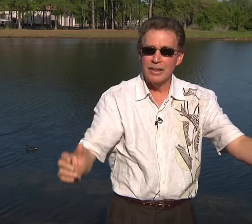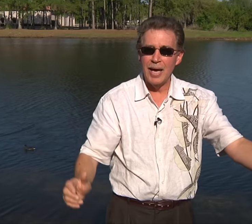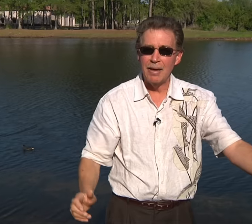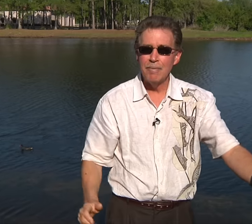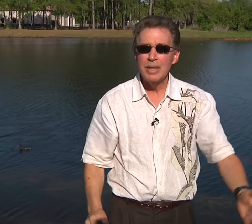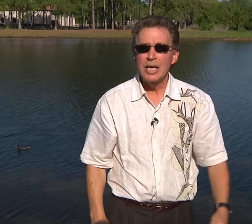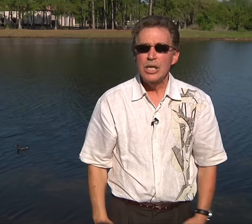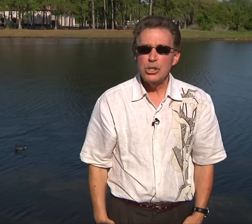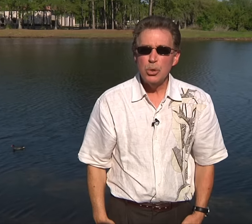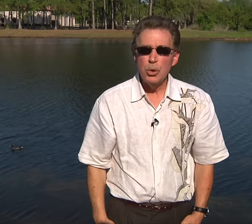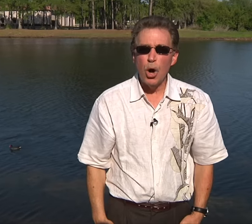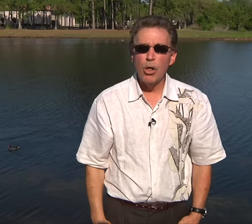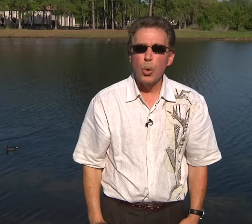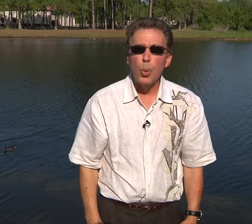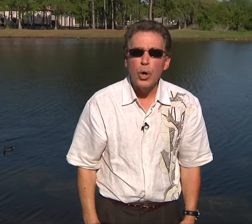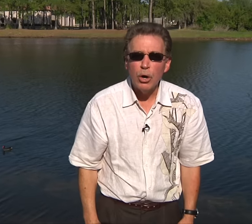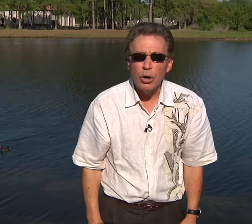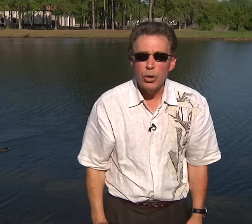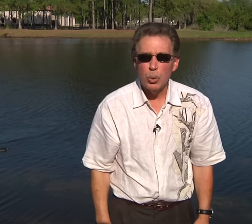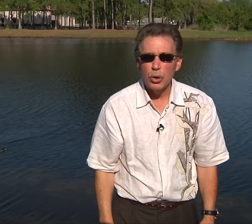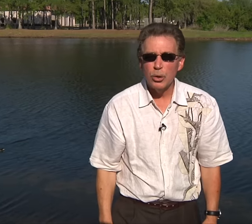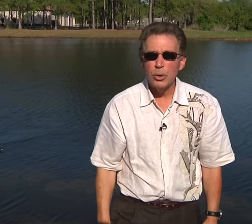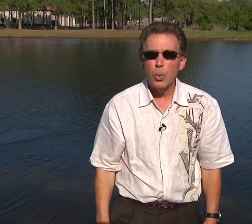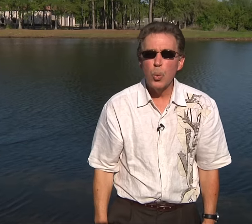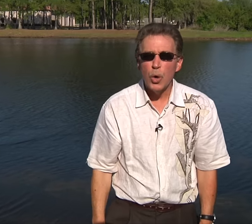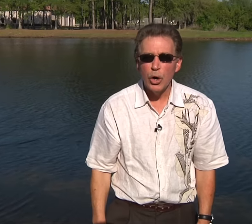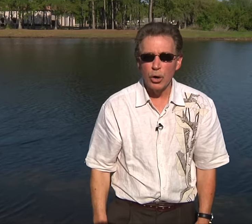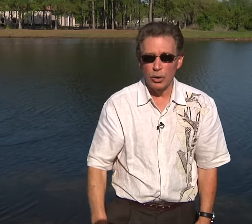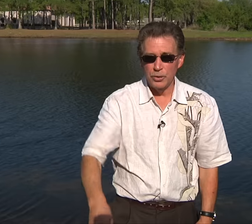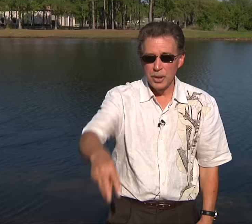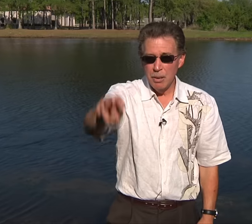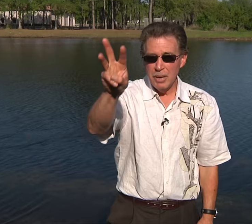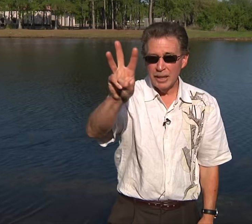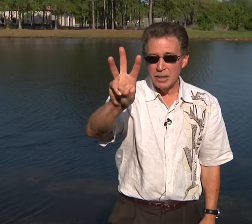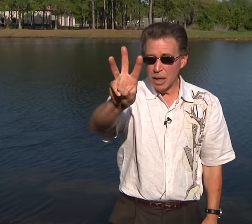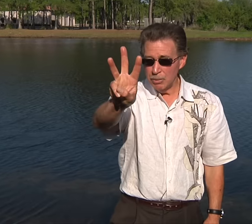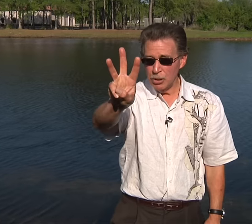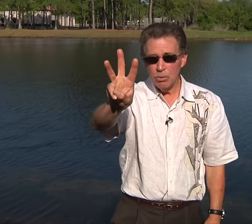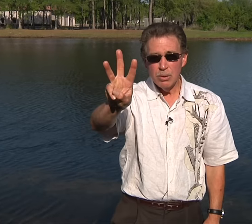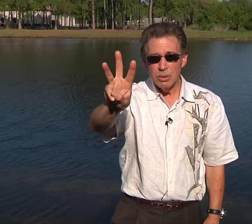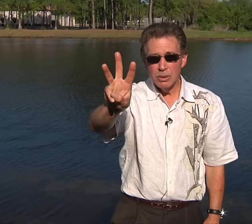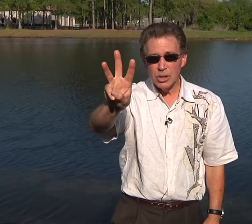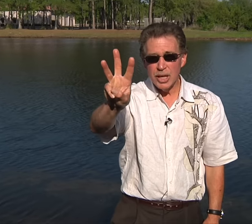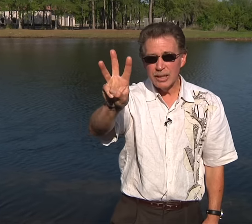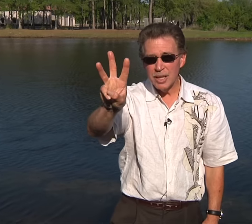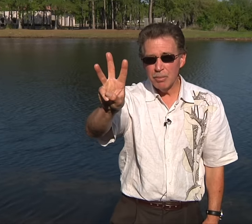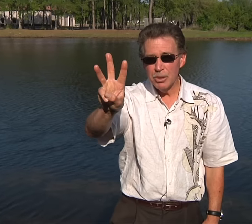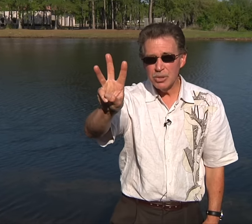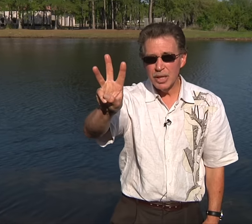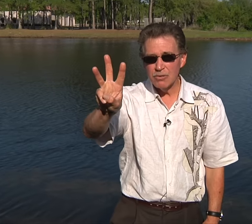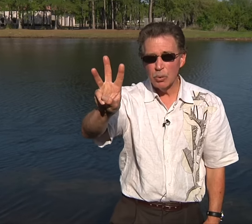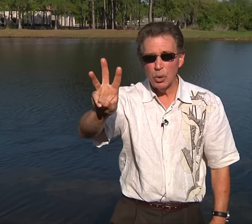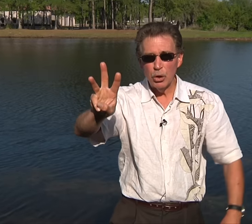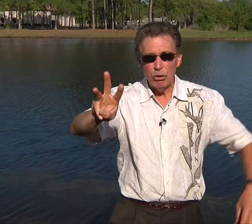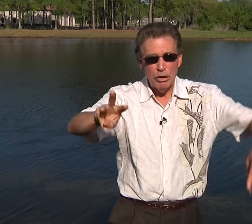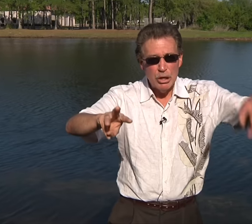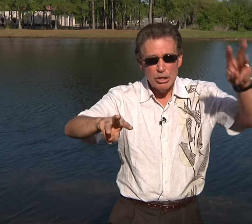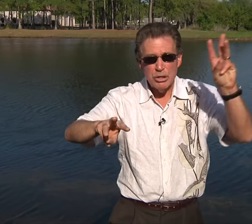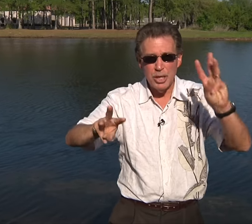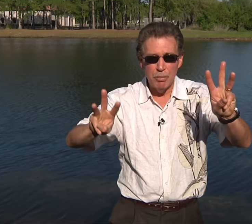that. Soon all the world, the word world, make a W, looks like a W, stands for world, W